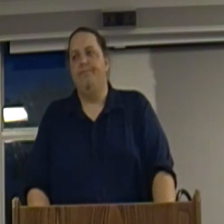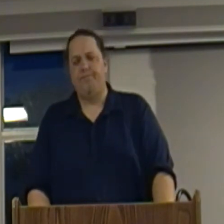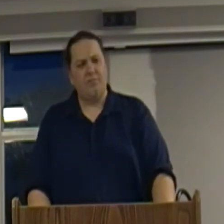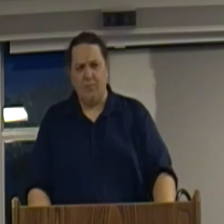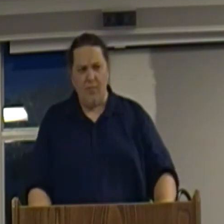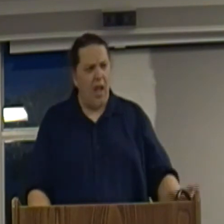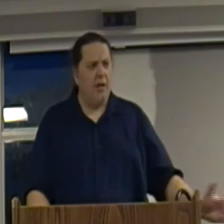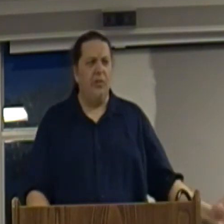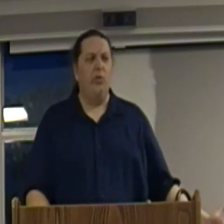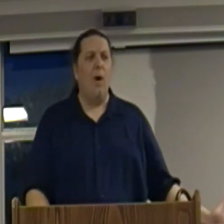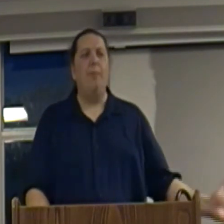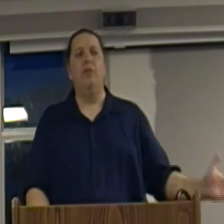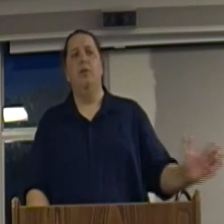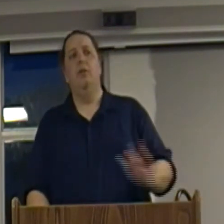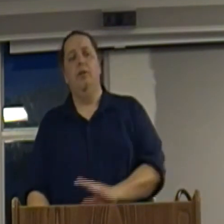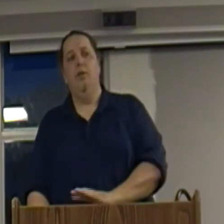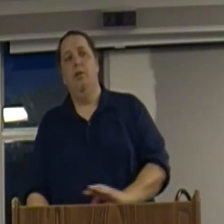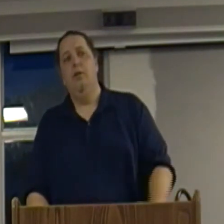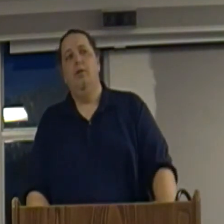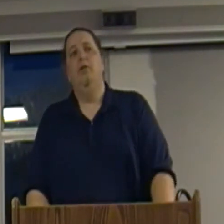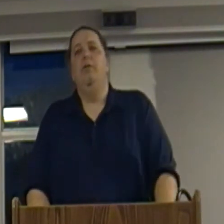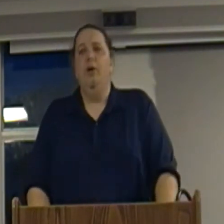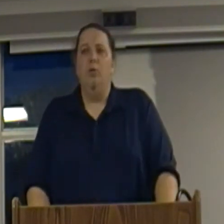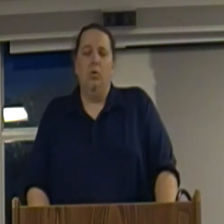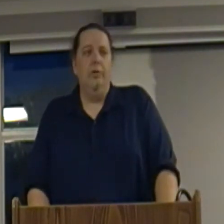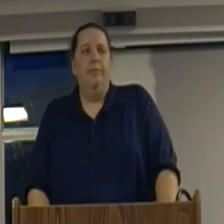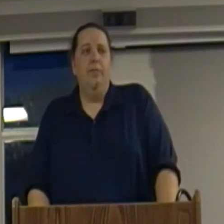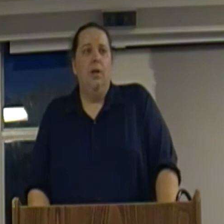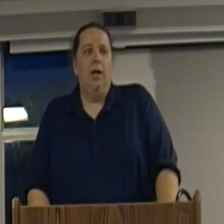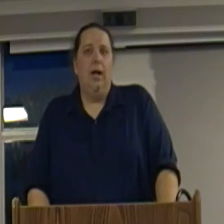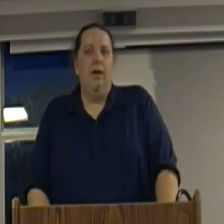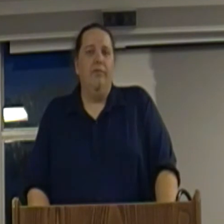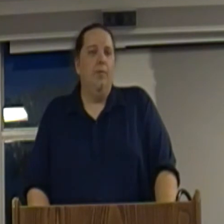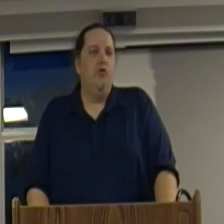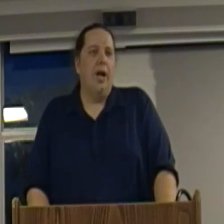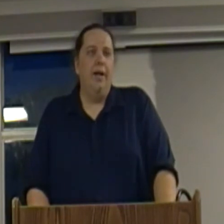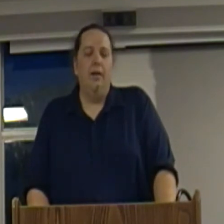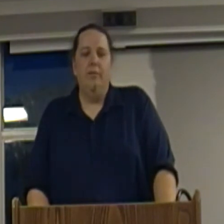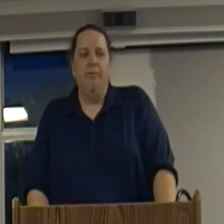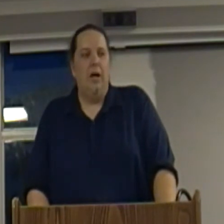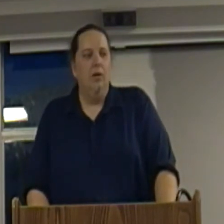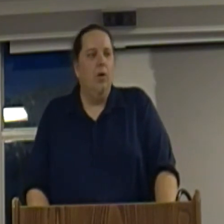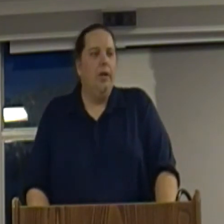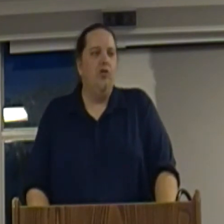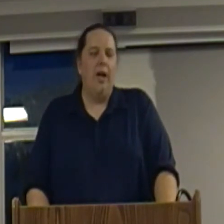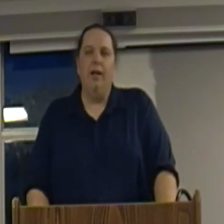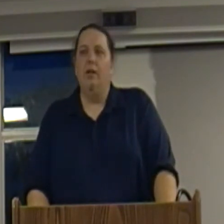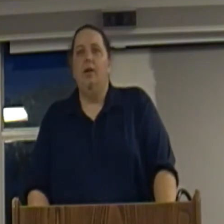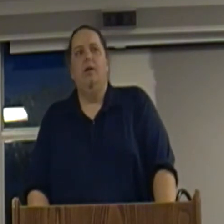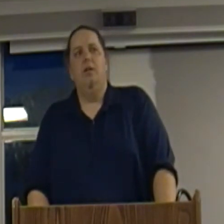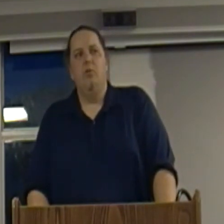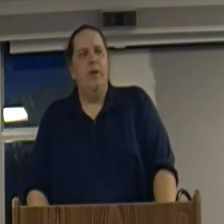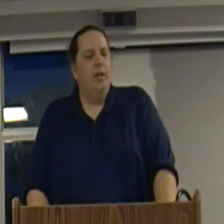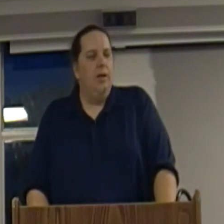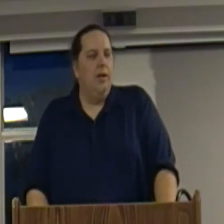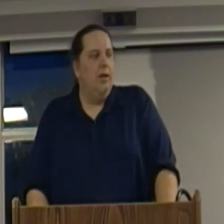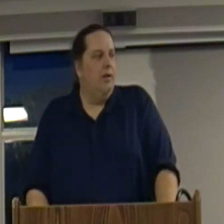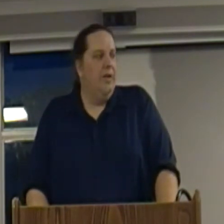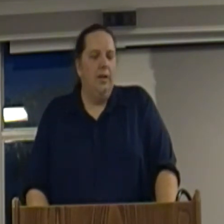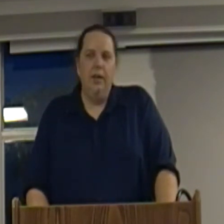And it swept the old world, uh, from China, from Mongolia to China, through India, the Middle